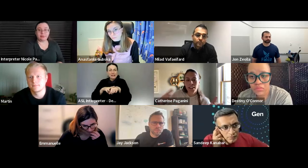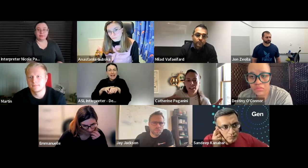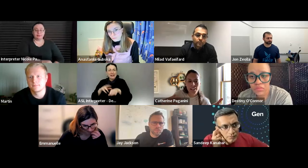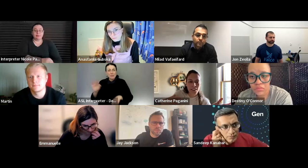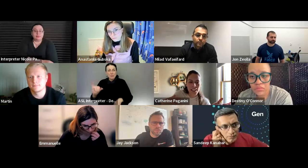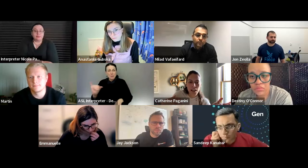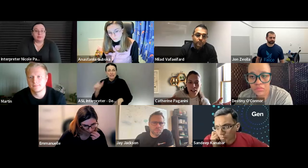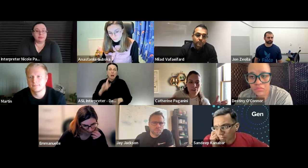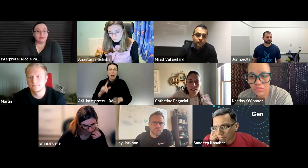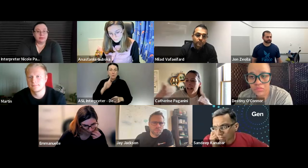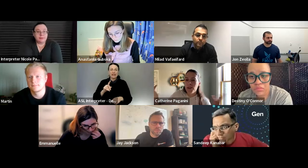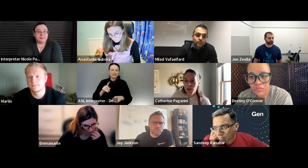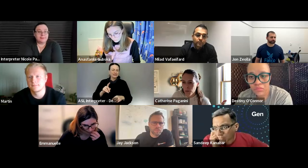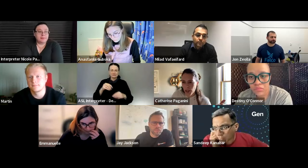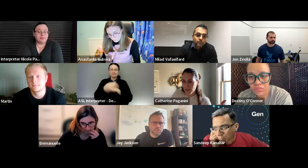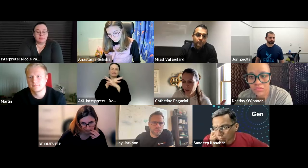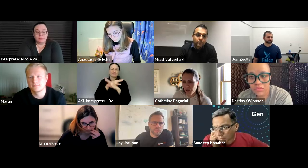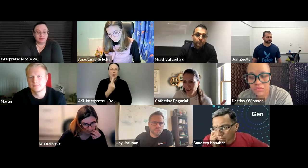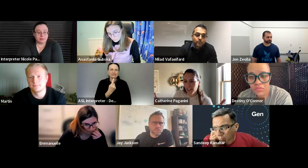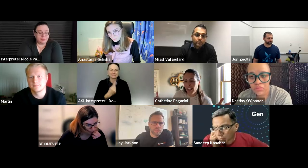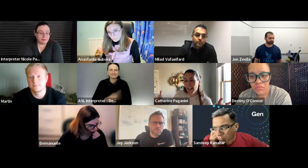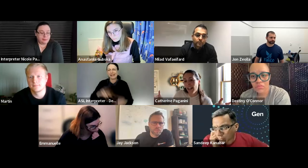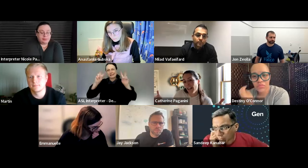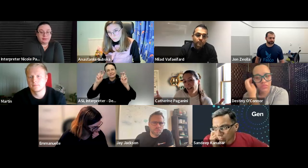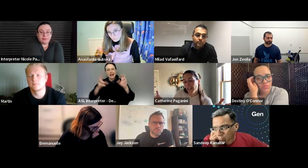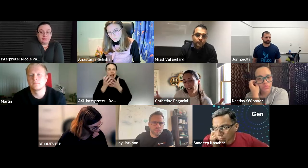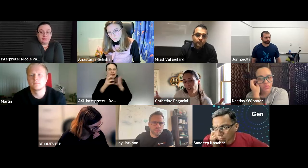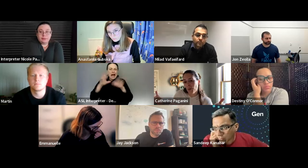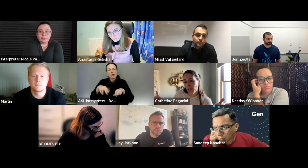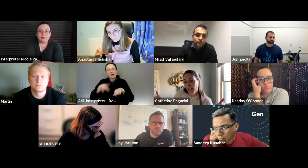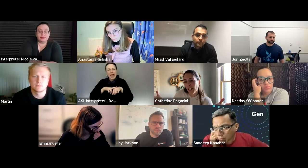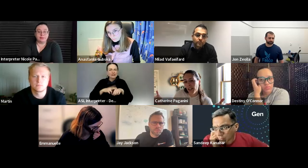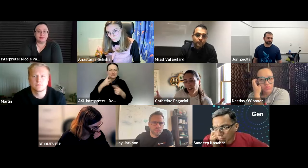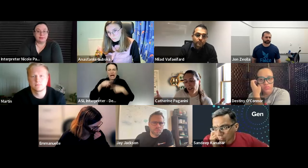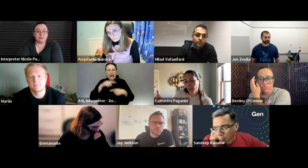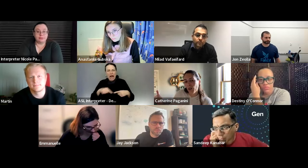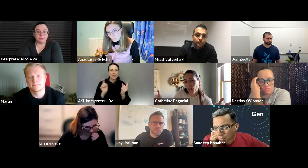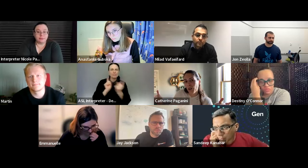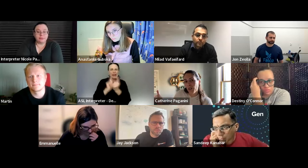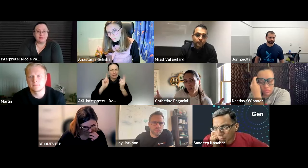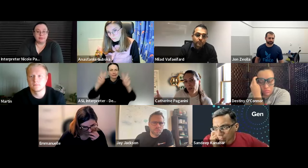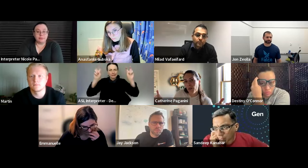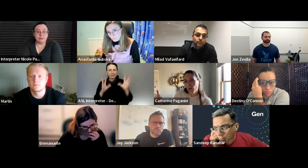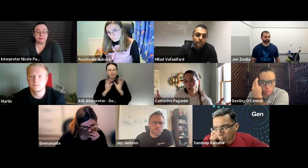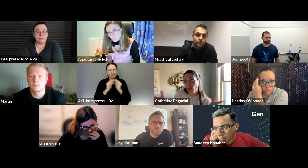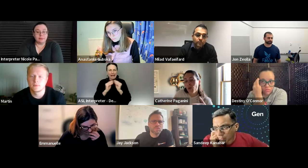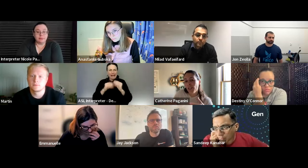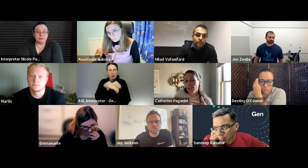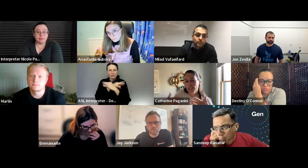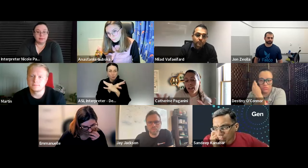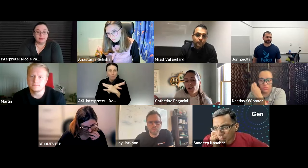virtual one uh cloud native signing meetup or whatever and it could be you could